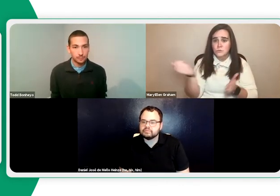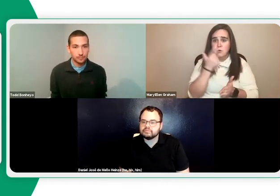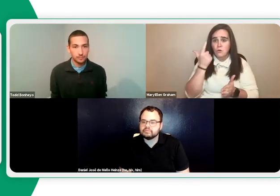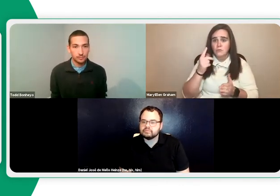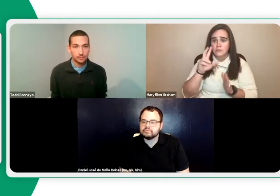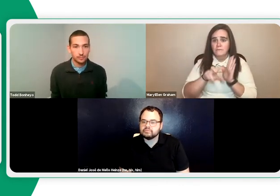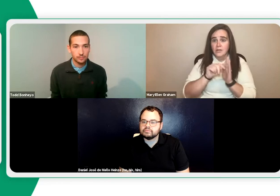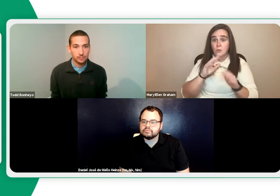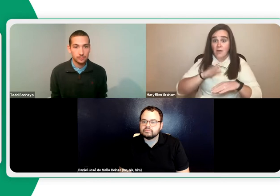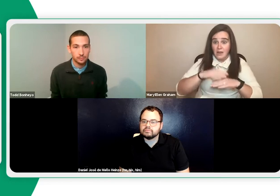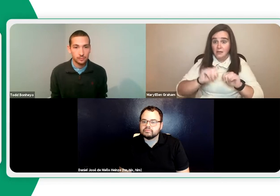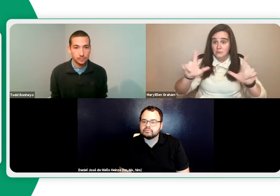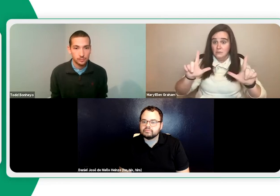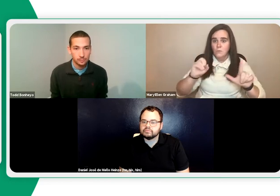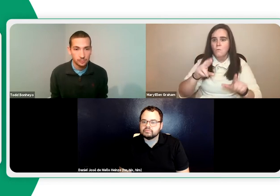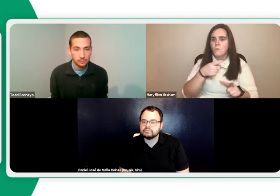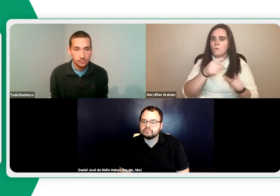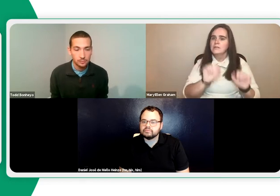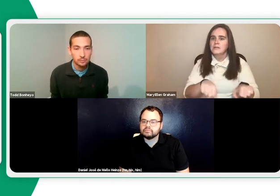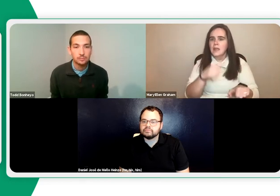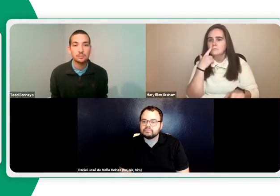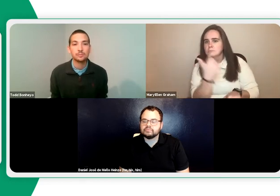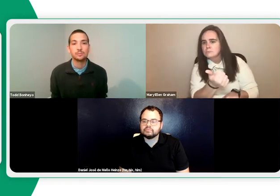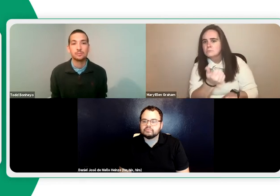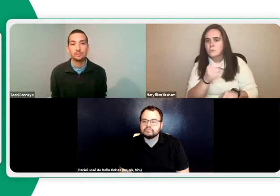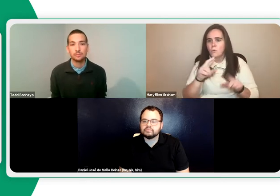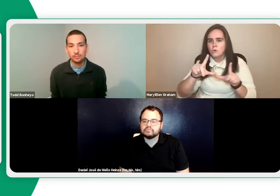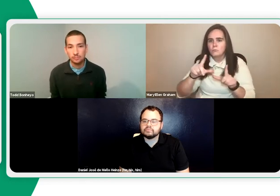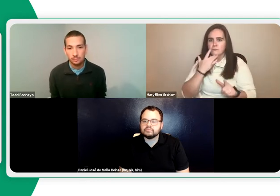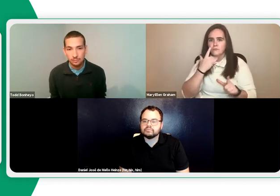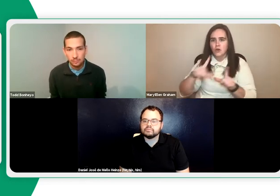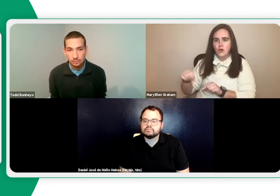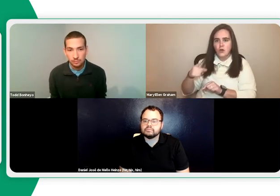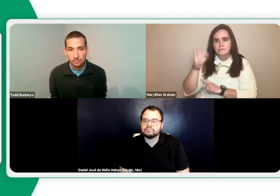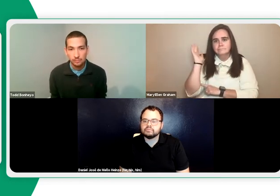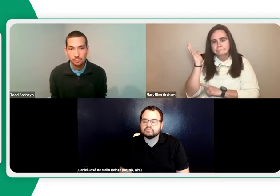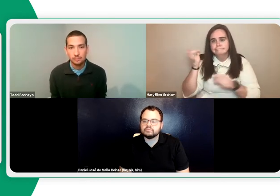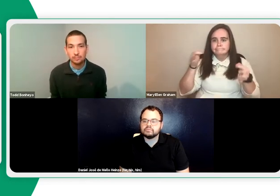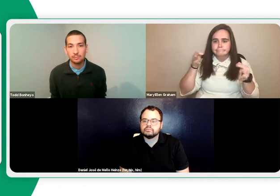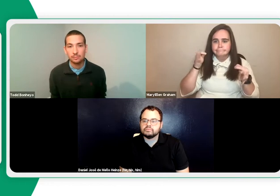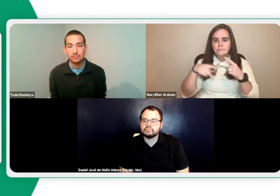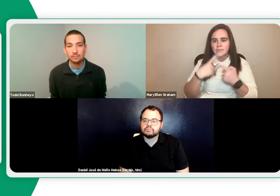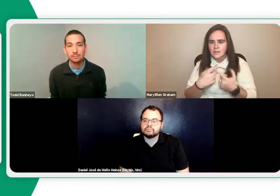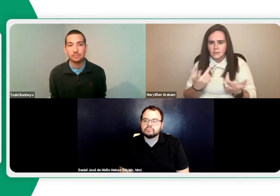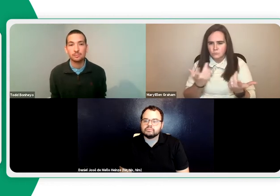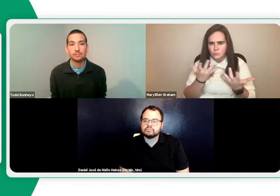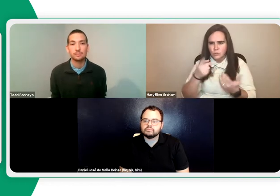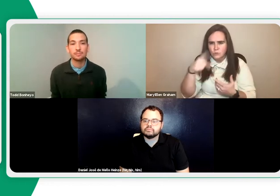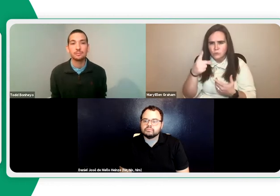your classes, do you require all of your students' videos to be turned on? Or can they decide whether they have their video on or